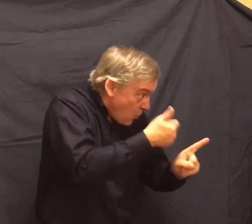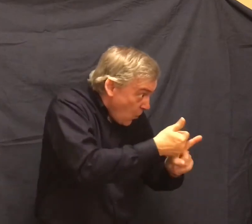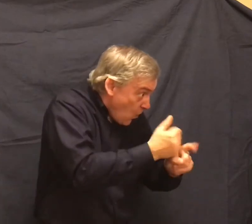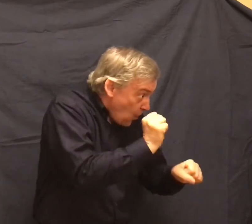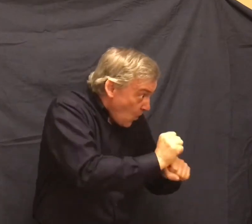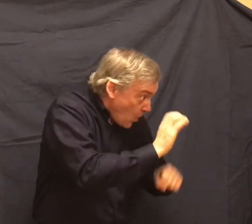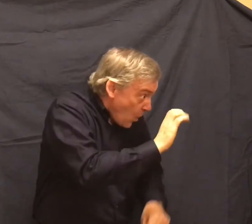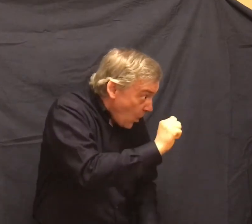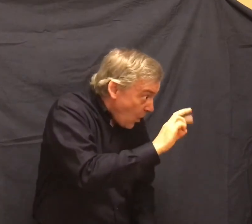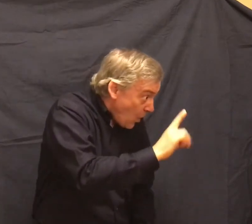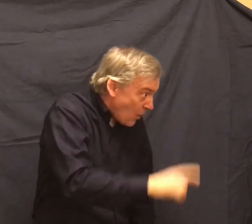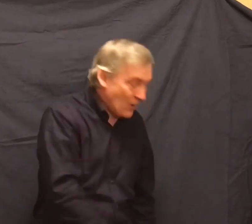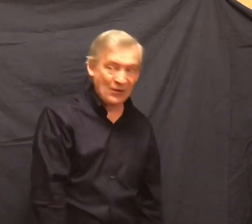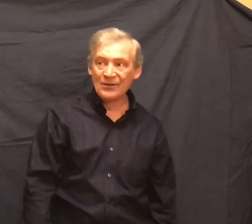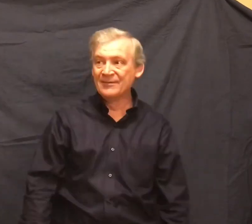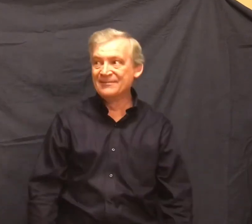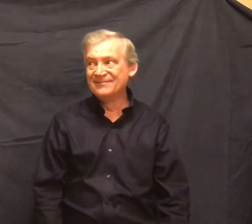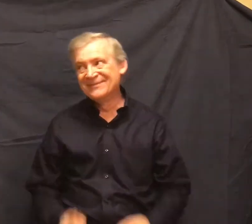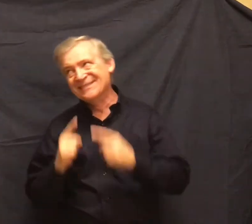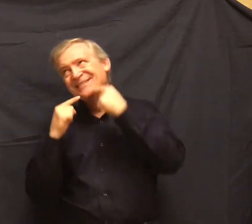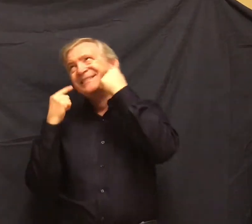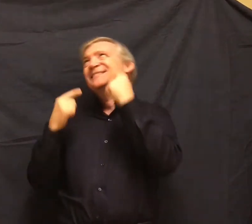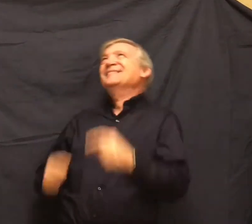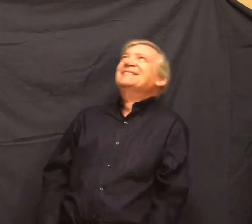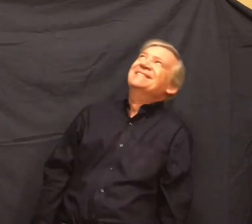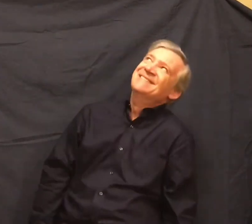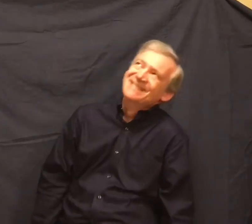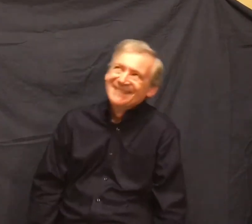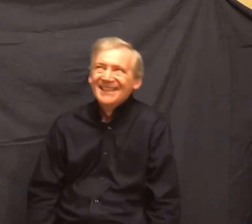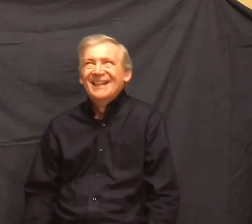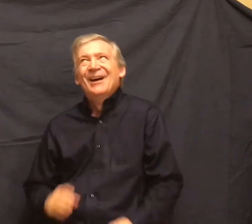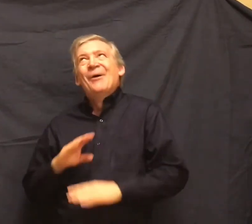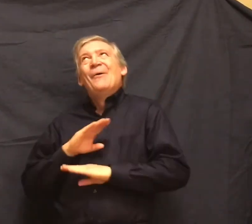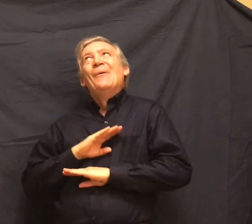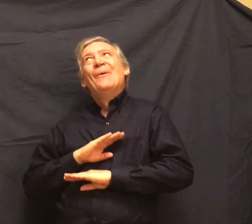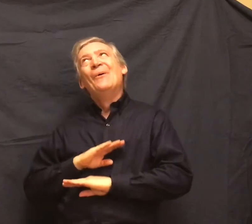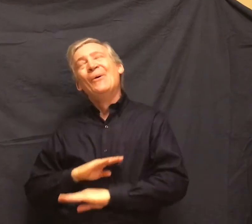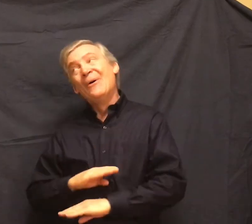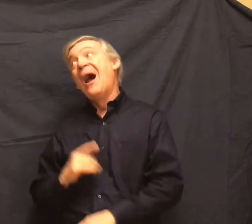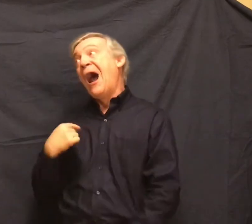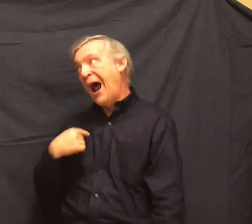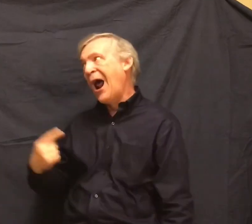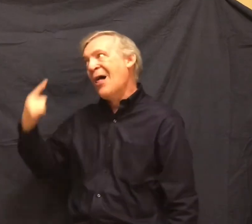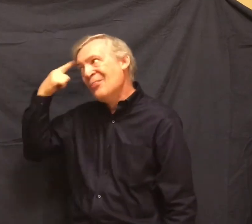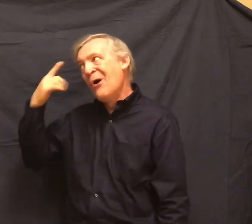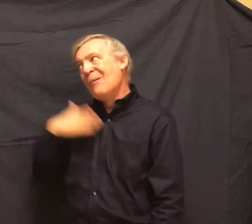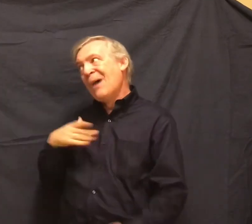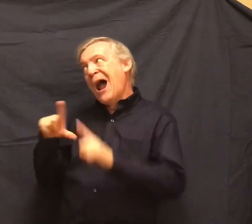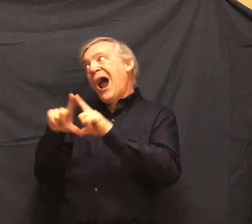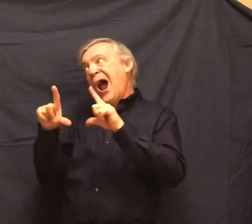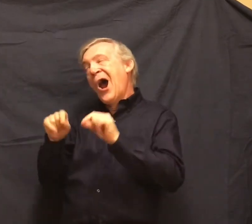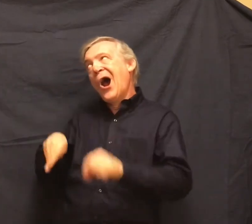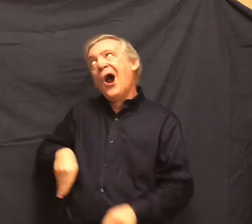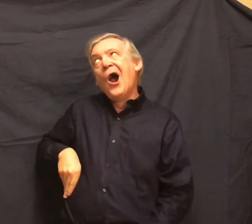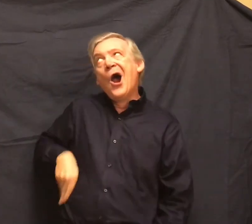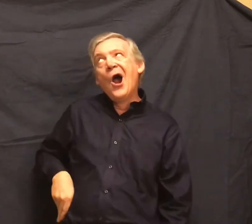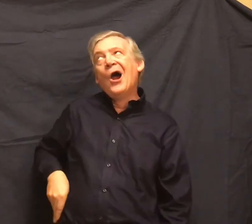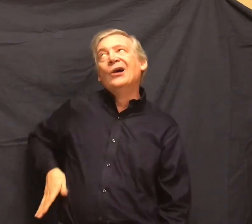Lenny grinned with relief. I thought I put it in my side pocket. His hand went into the pocket again.